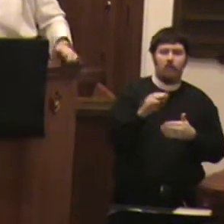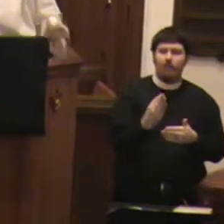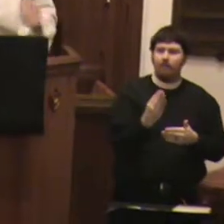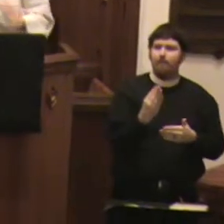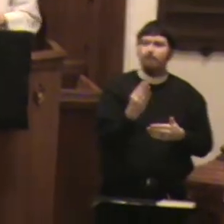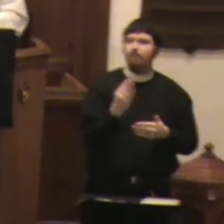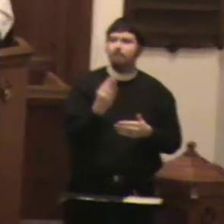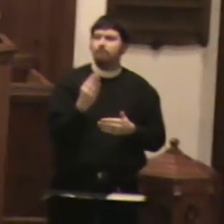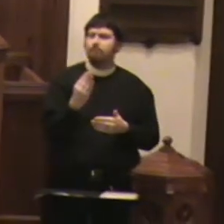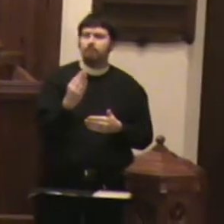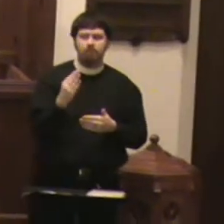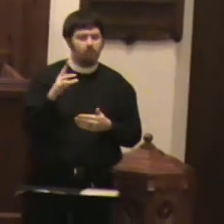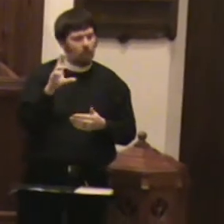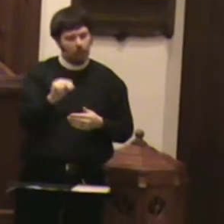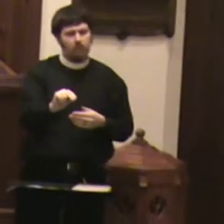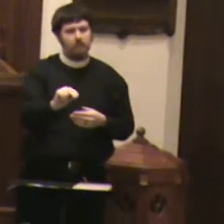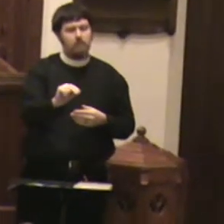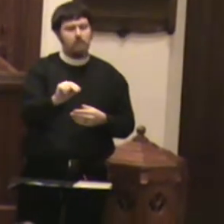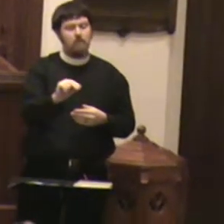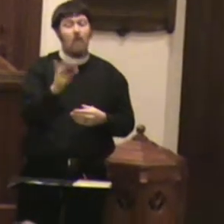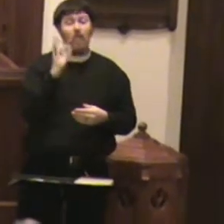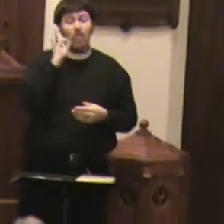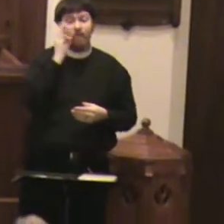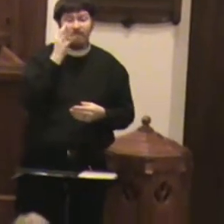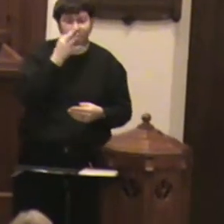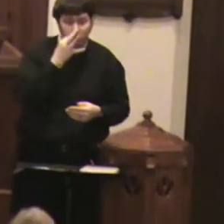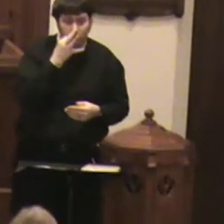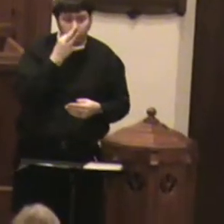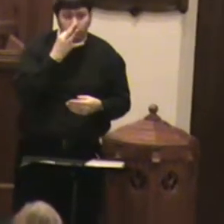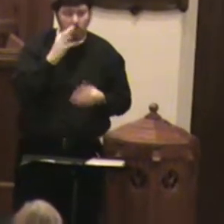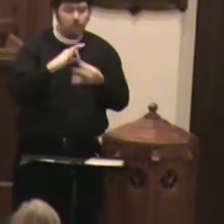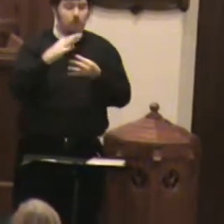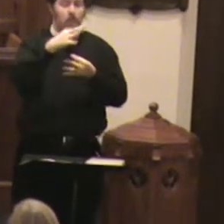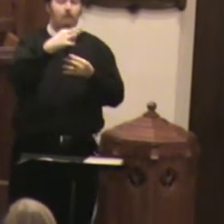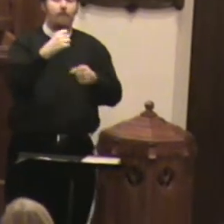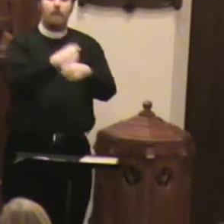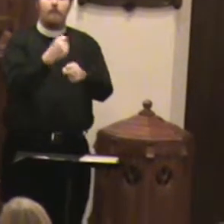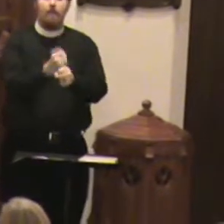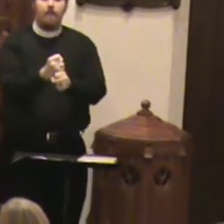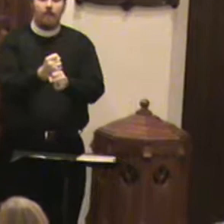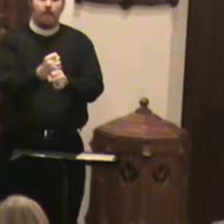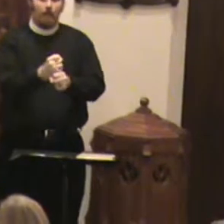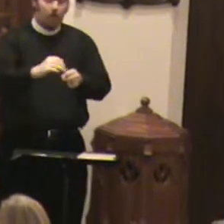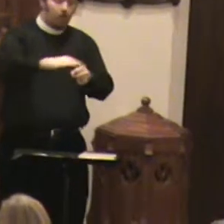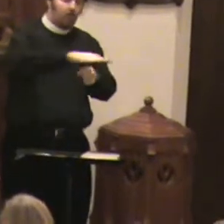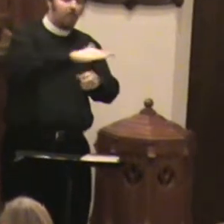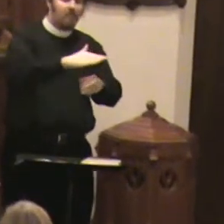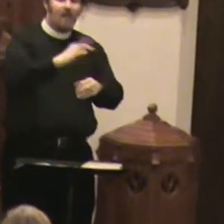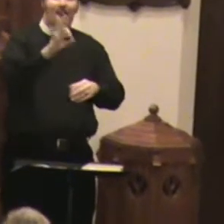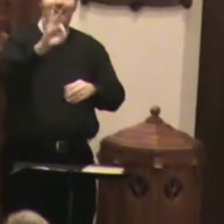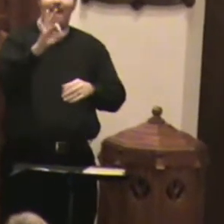No, the fruit that the Spirit produces covers nine aspects.